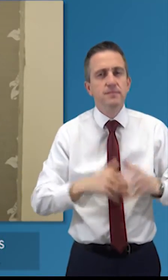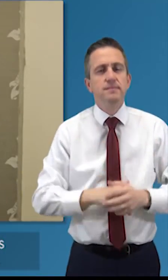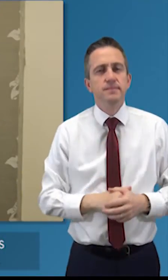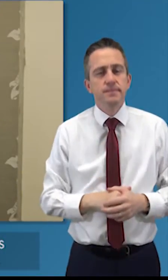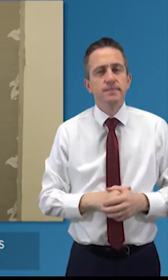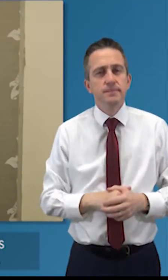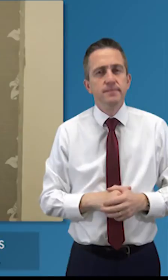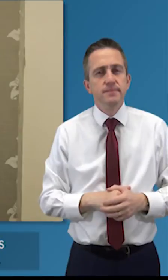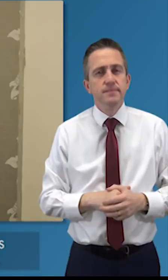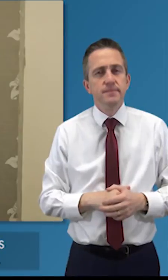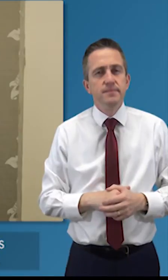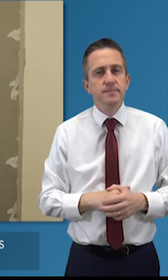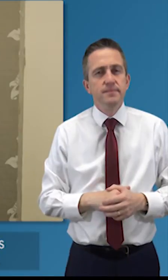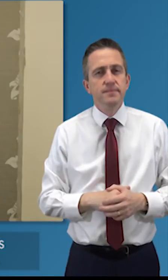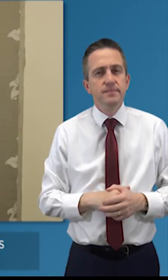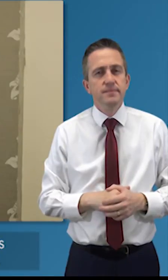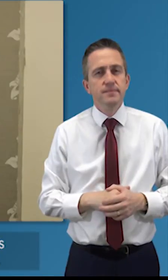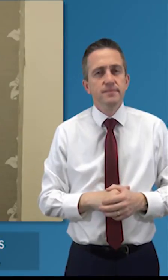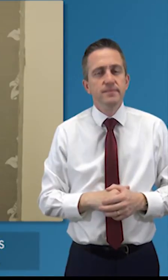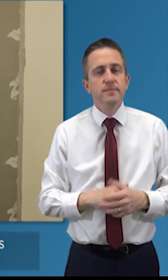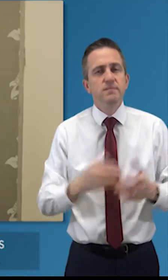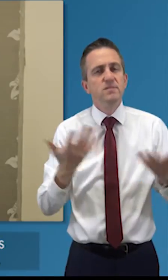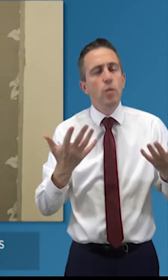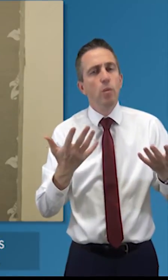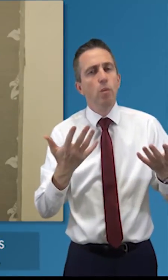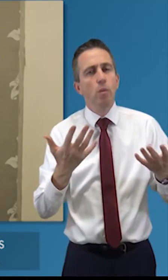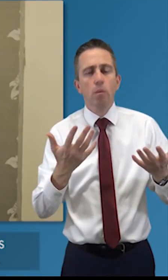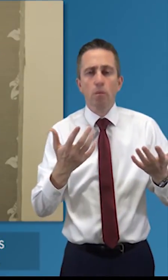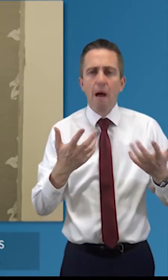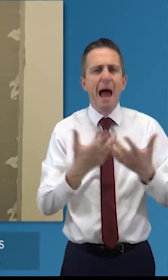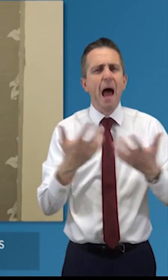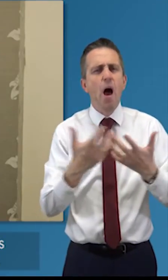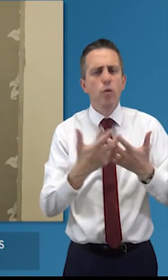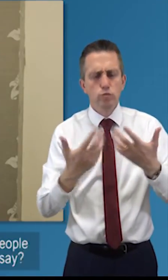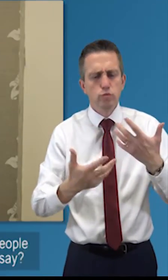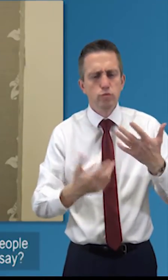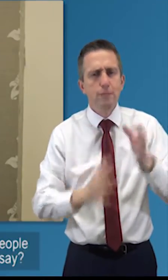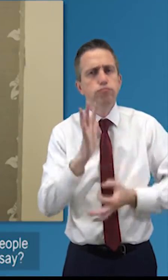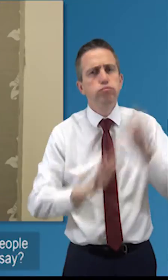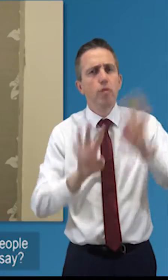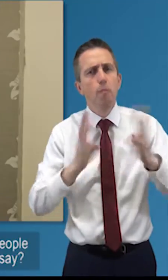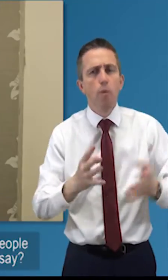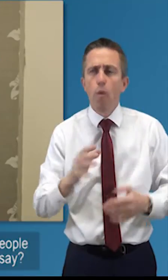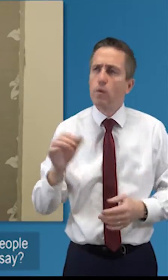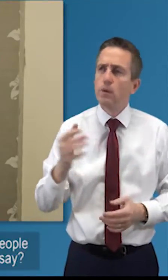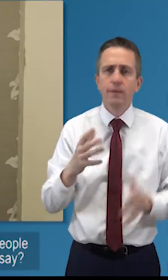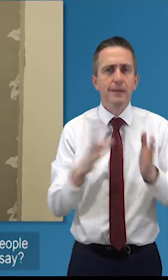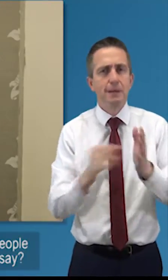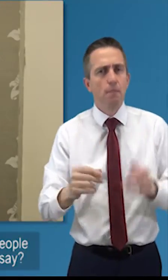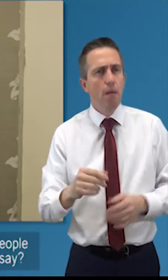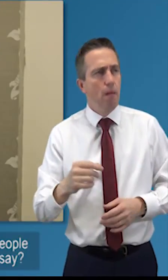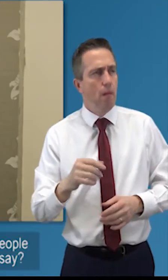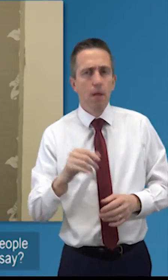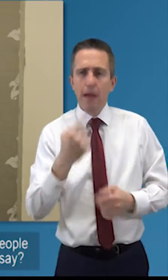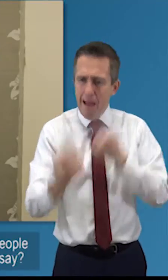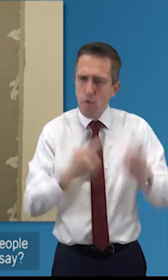i think the question to ask yourself there is when you come out of a charity trustee meeting did i get to say